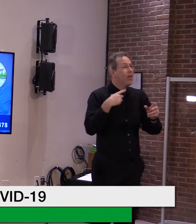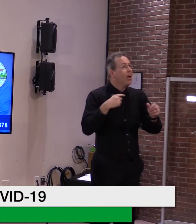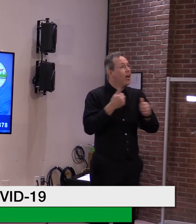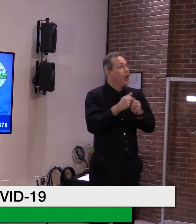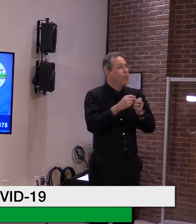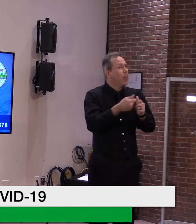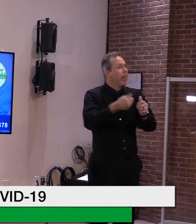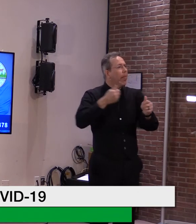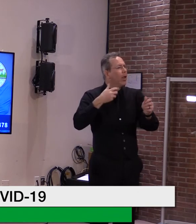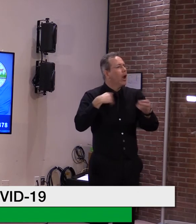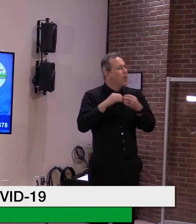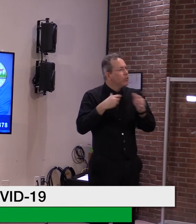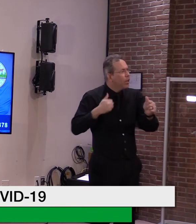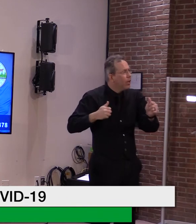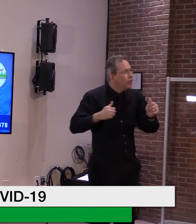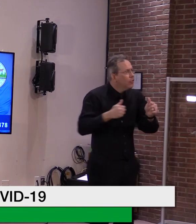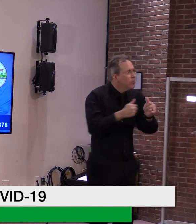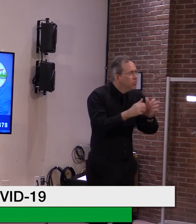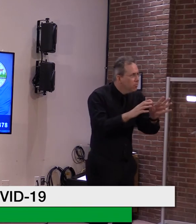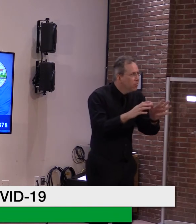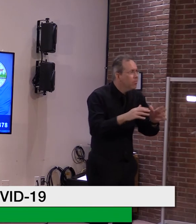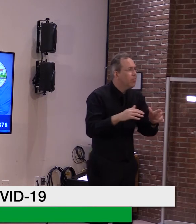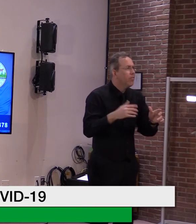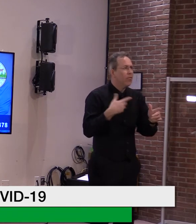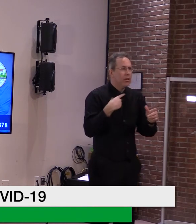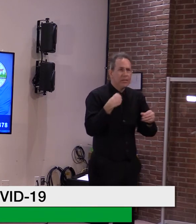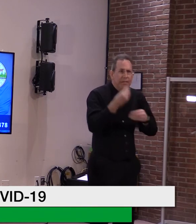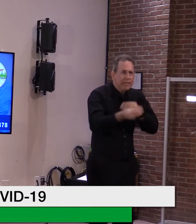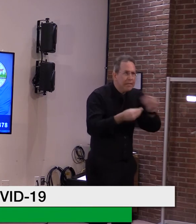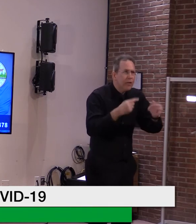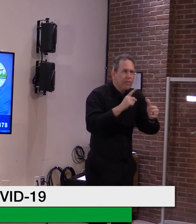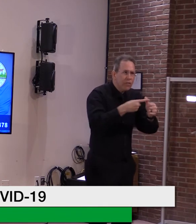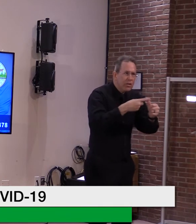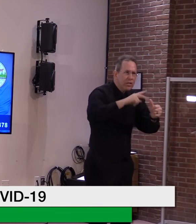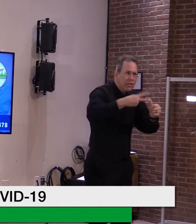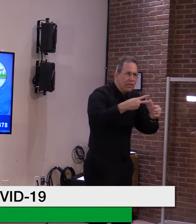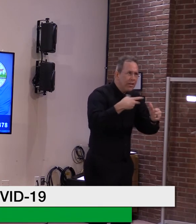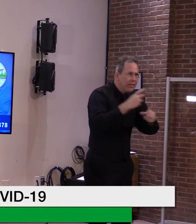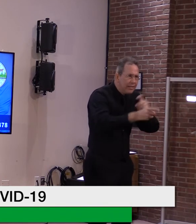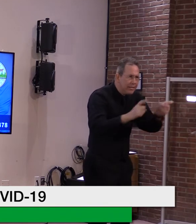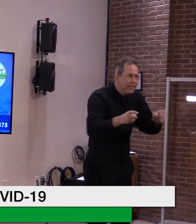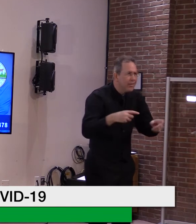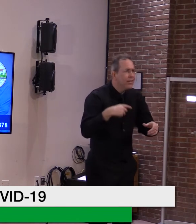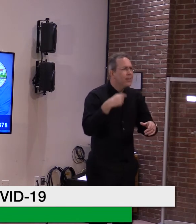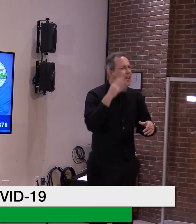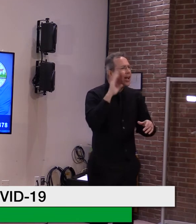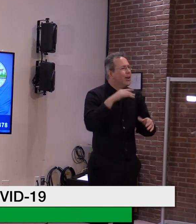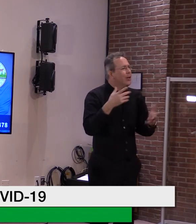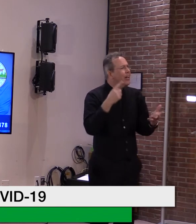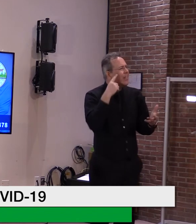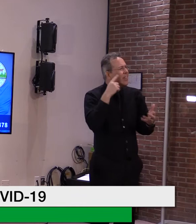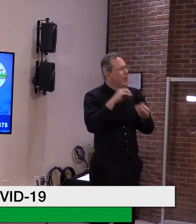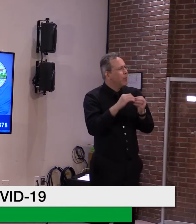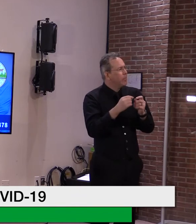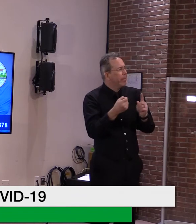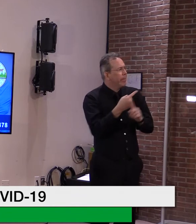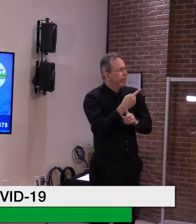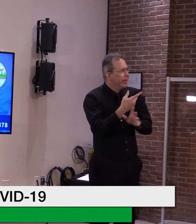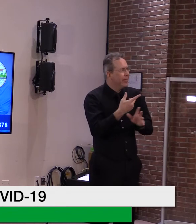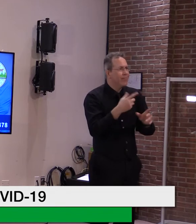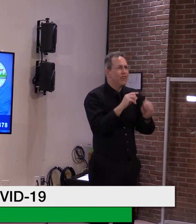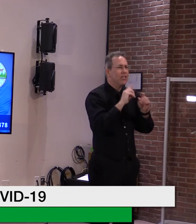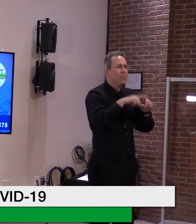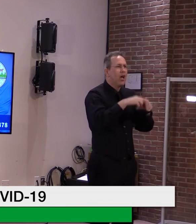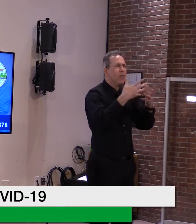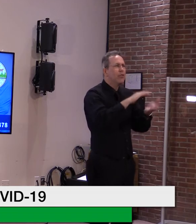they're using second dose as first dose, hoping that the inventory will increase enough where they can keep going, uh, on first and second dose.